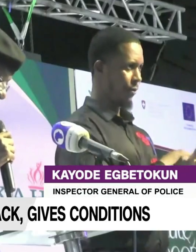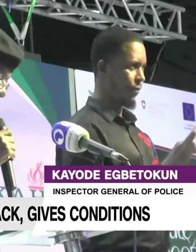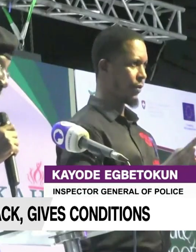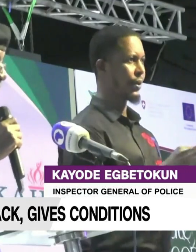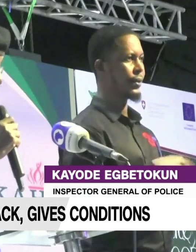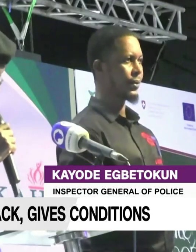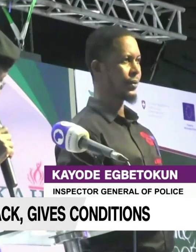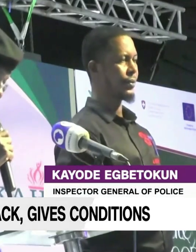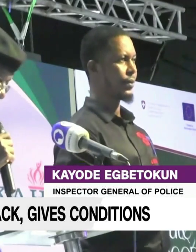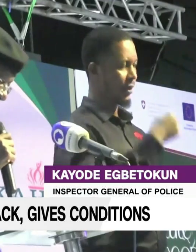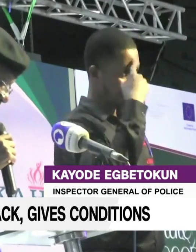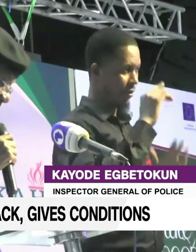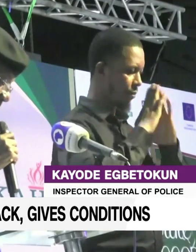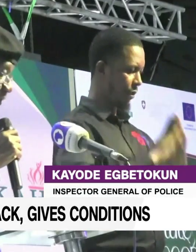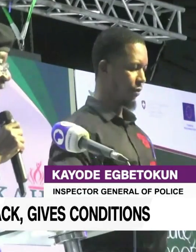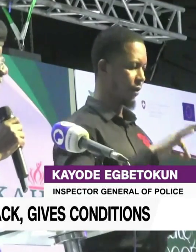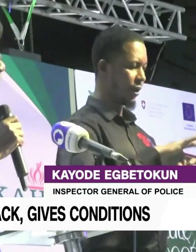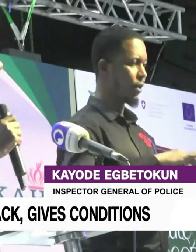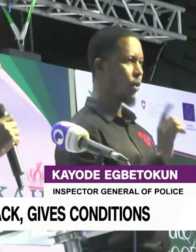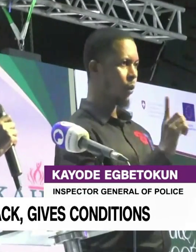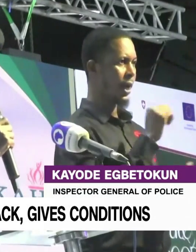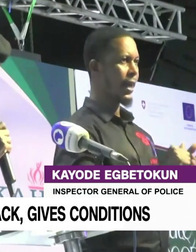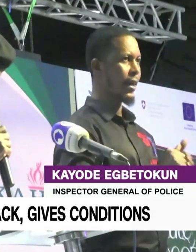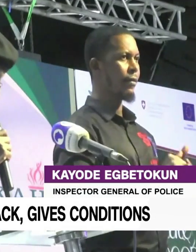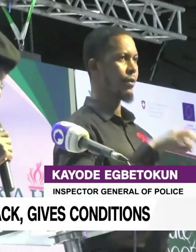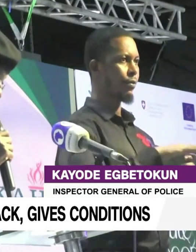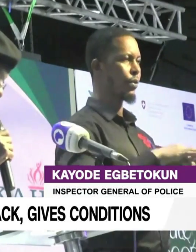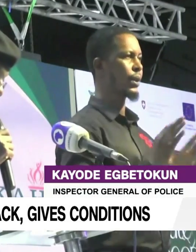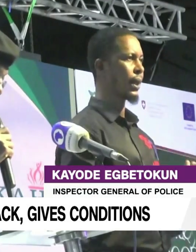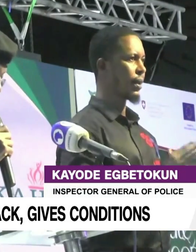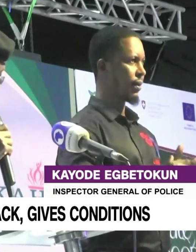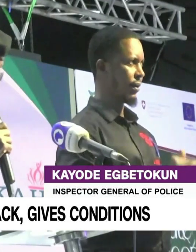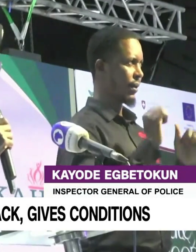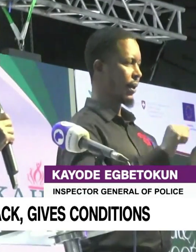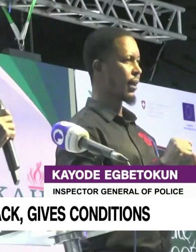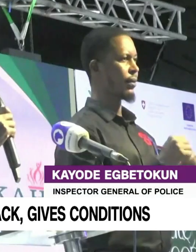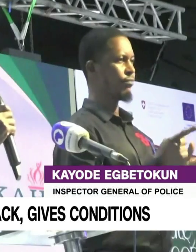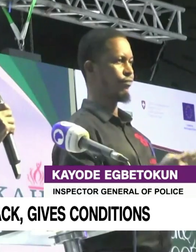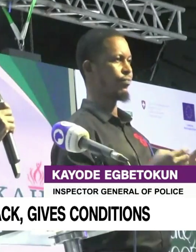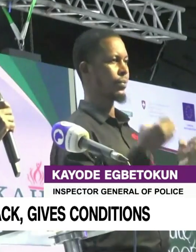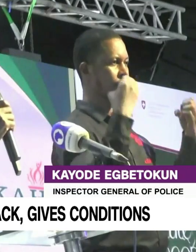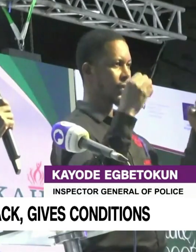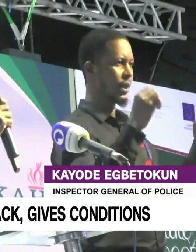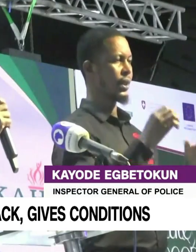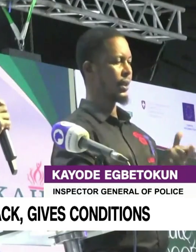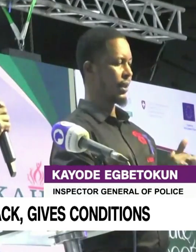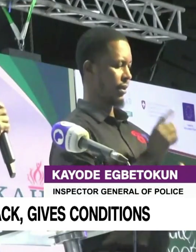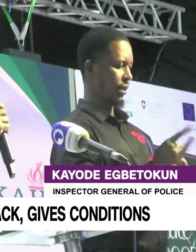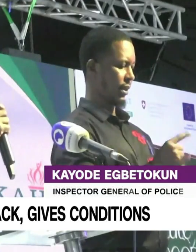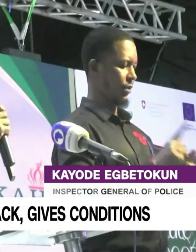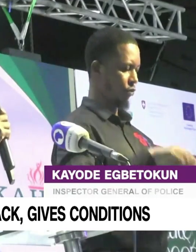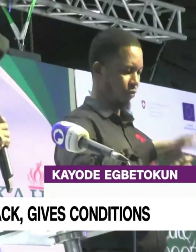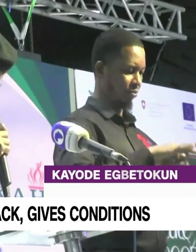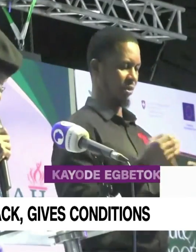fair and peaceful election where every voter can exercise their right to vote without fear